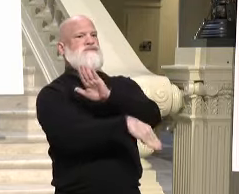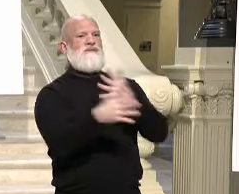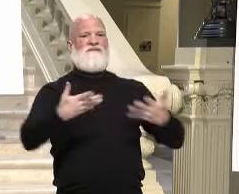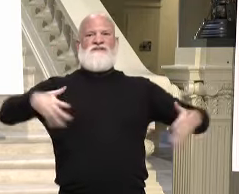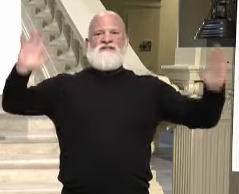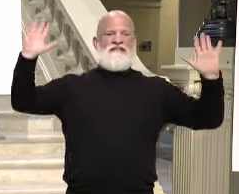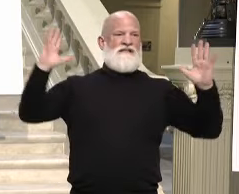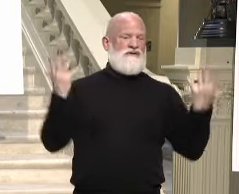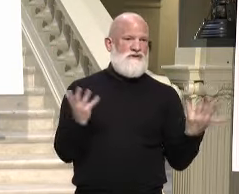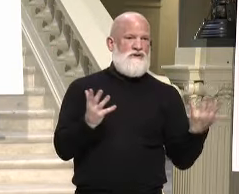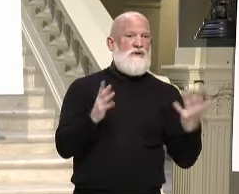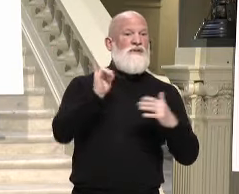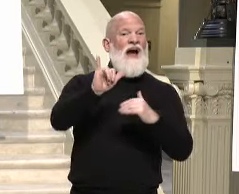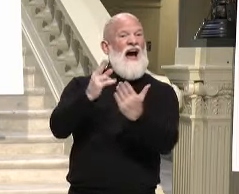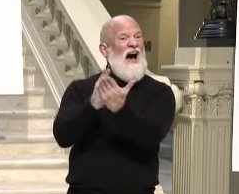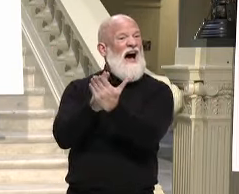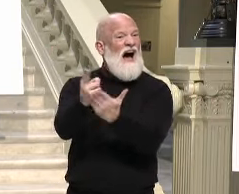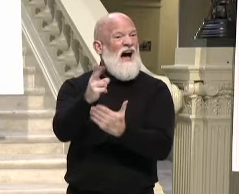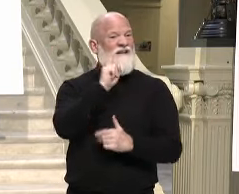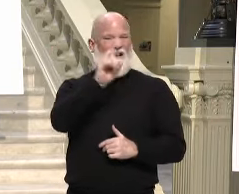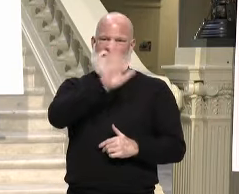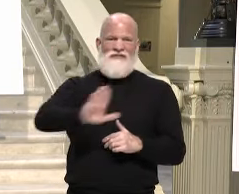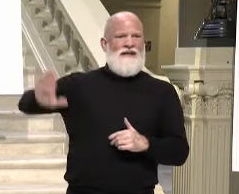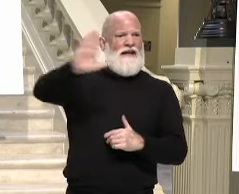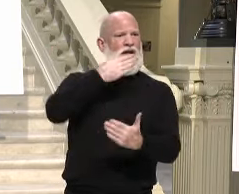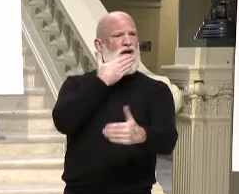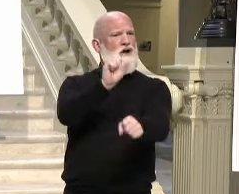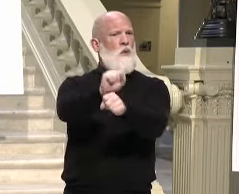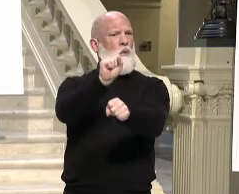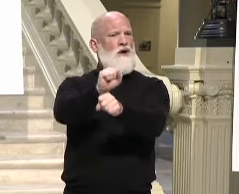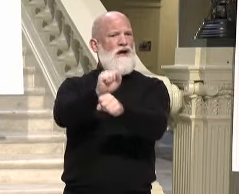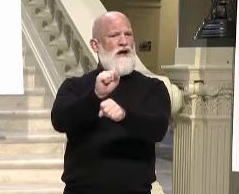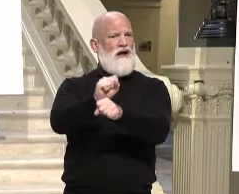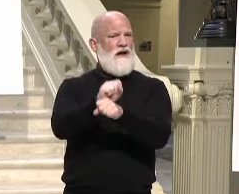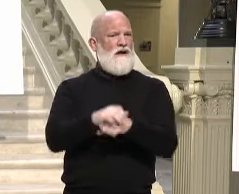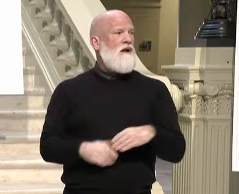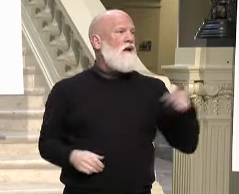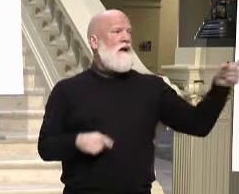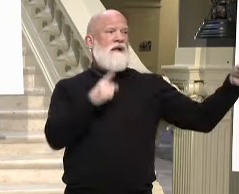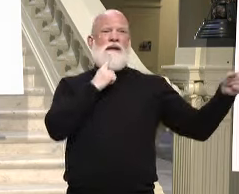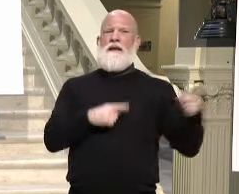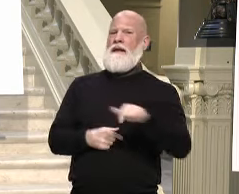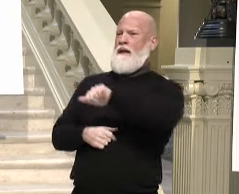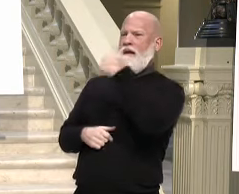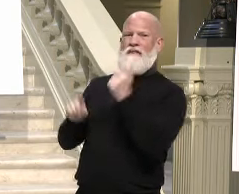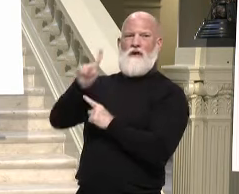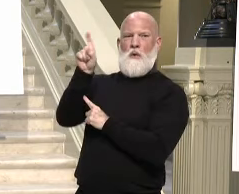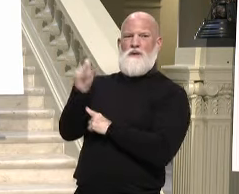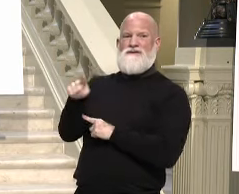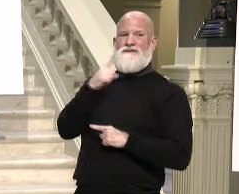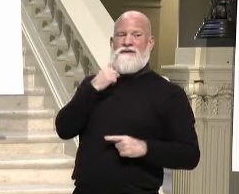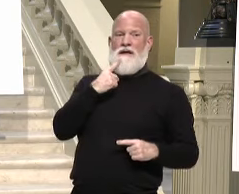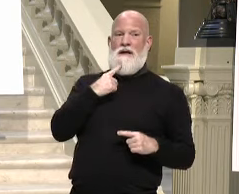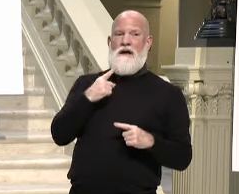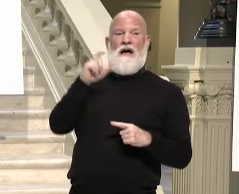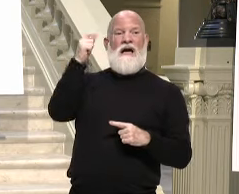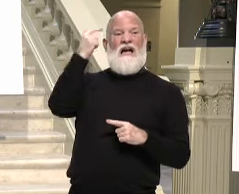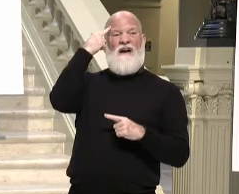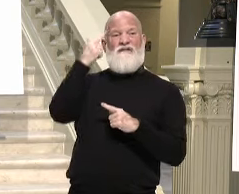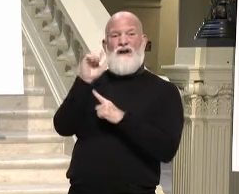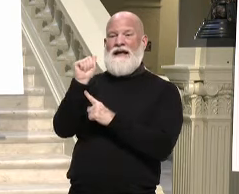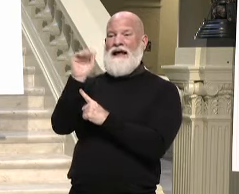quite honestly, their good work and treatments. And just to follow up in the news today, we've heard about Governor Abbott in Texas dropping all restrictions.